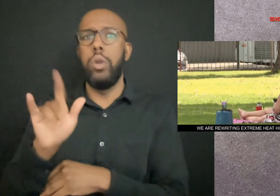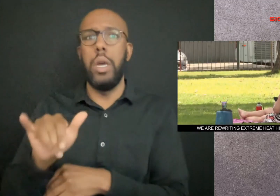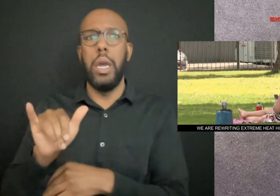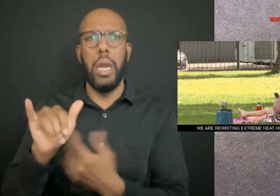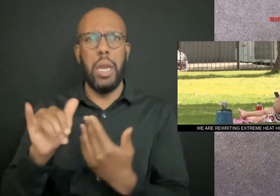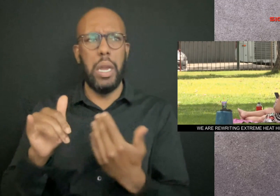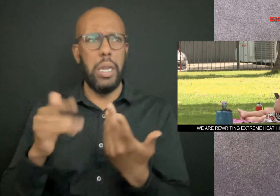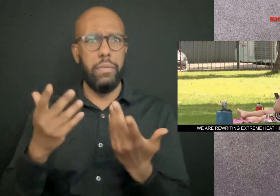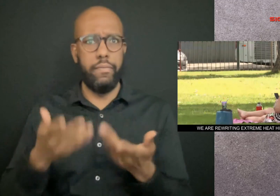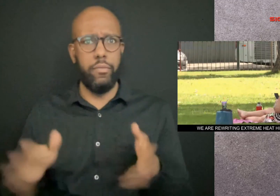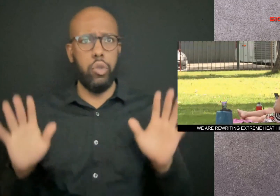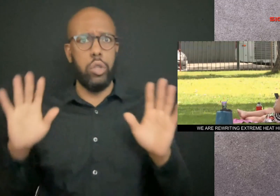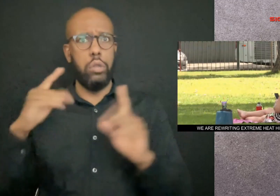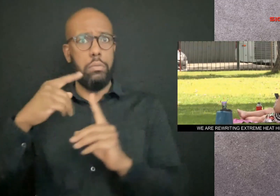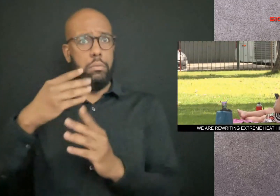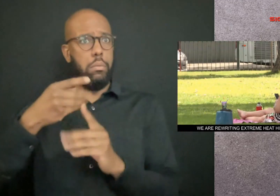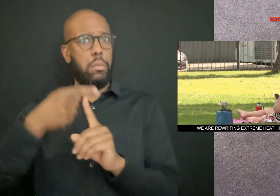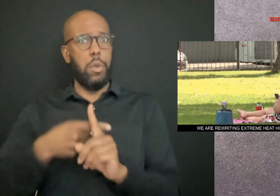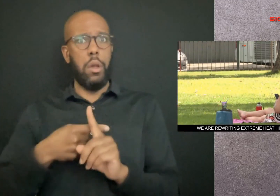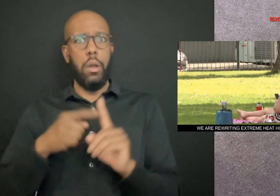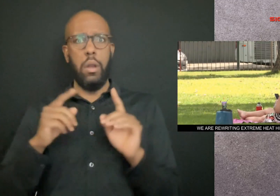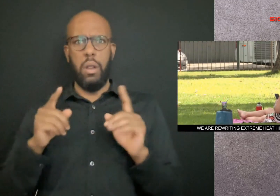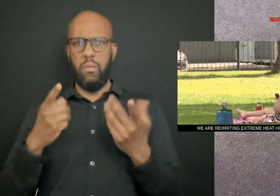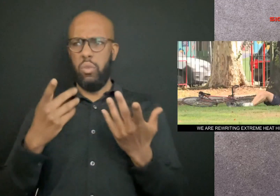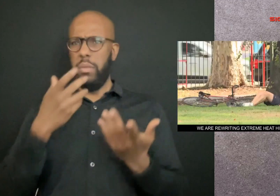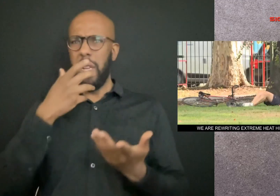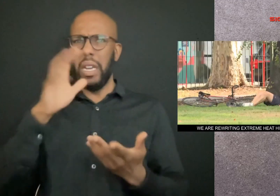month will be the hottest in Earth's history.